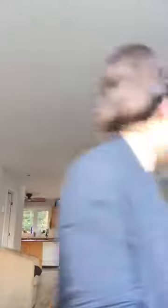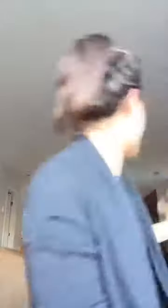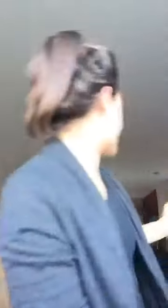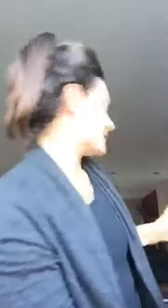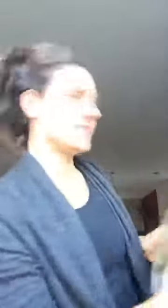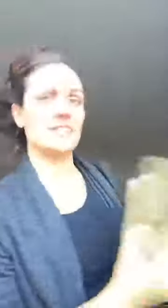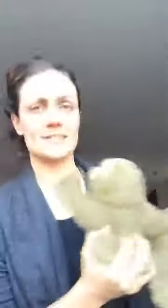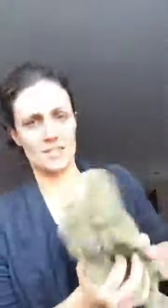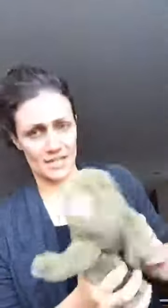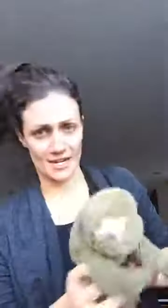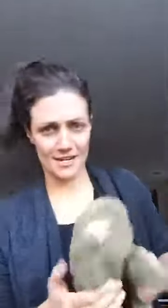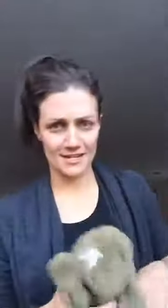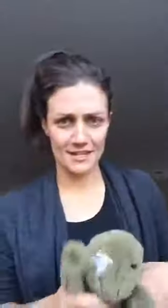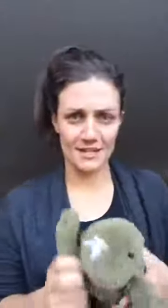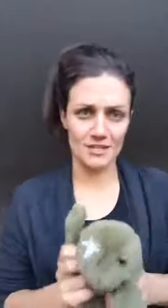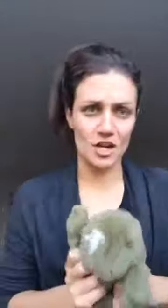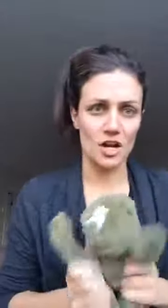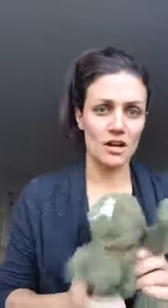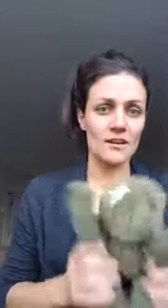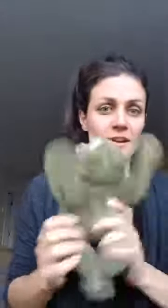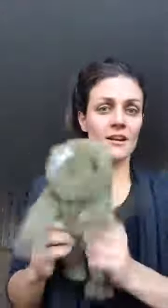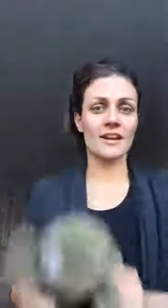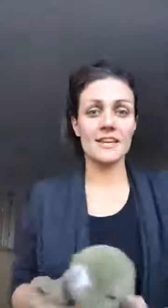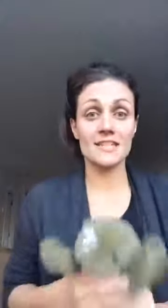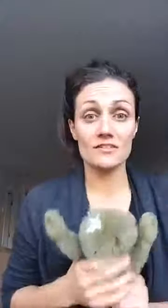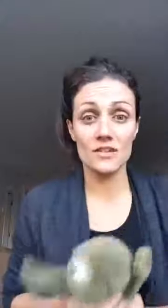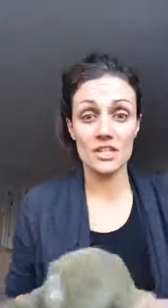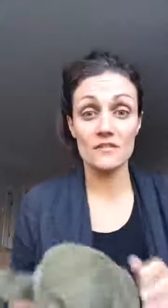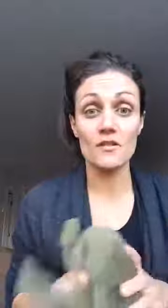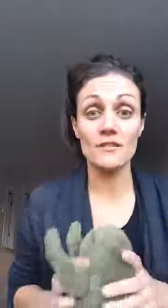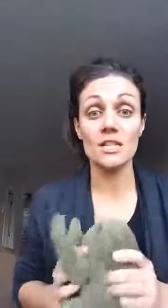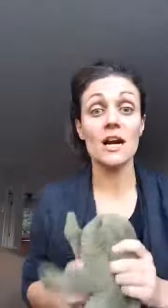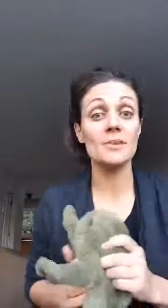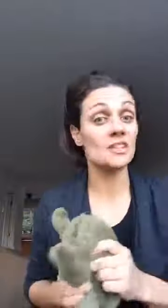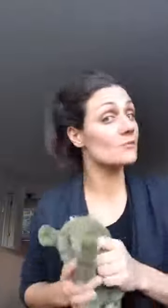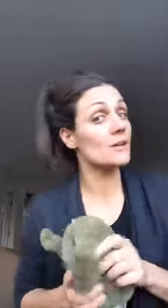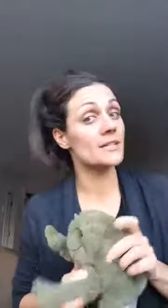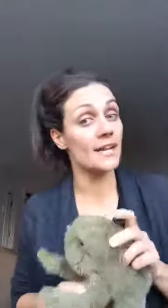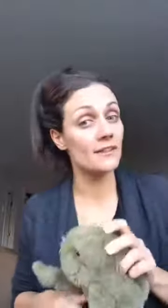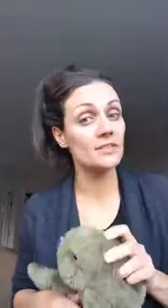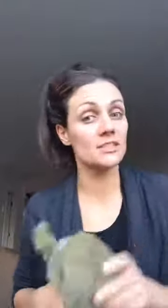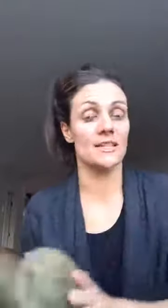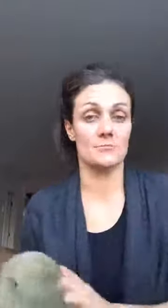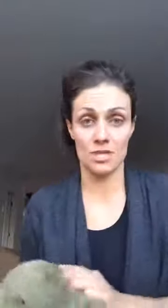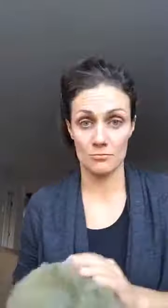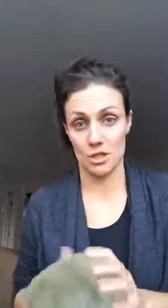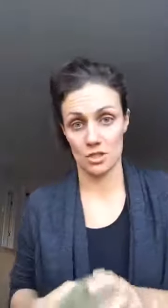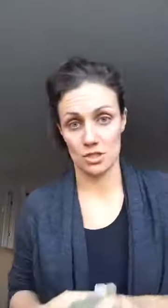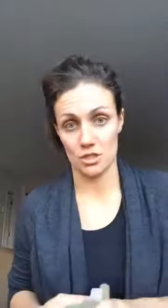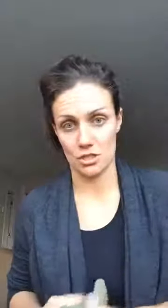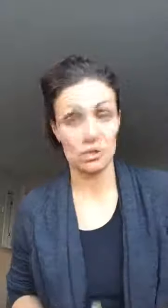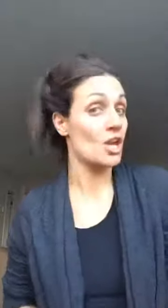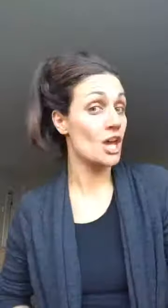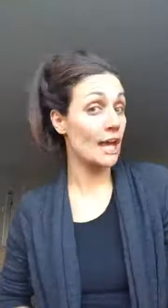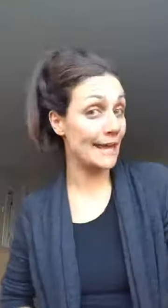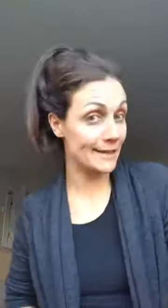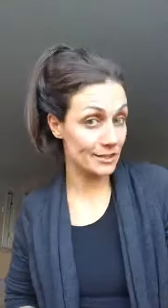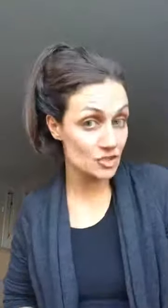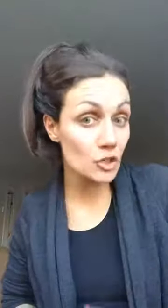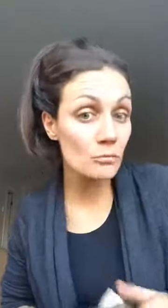he does not care he's got his calm all right guys thanks for watching if you have a topic that you want covered send me a message and i'll see you tomorrow